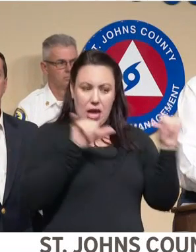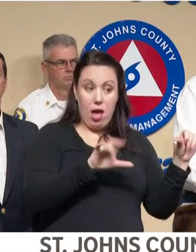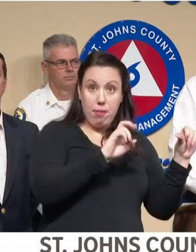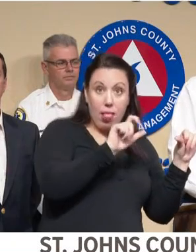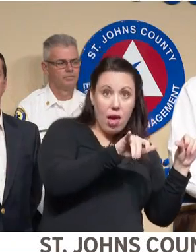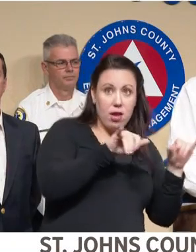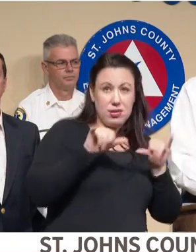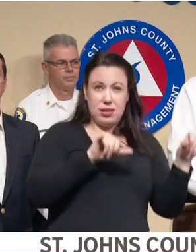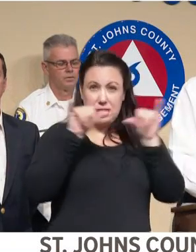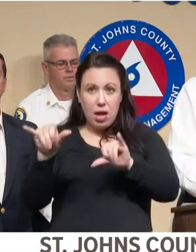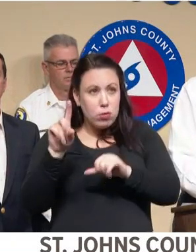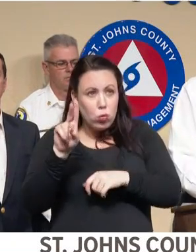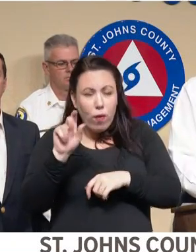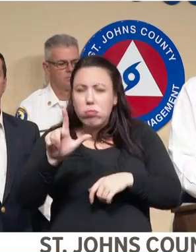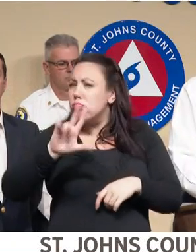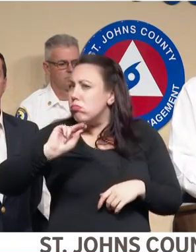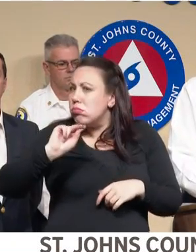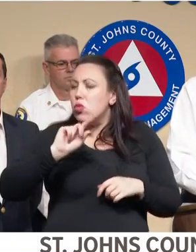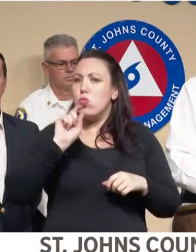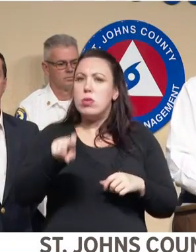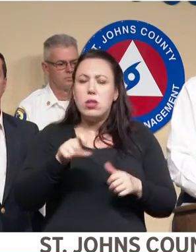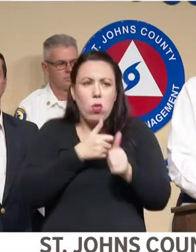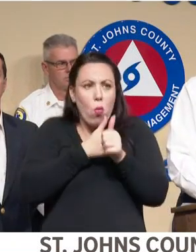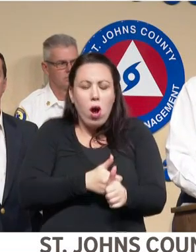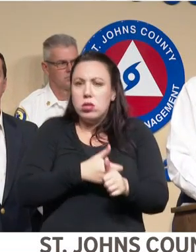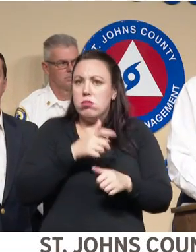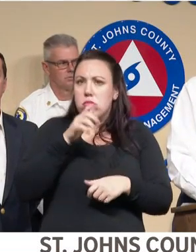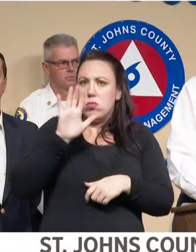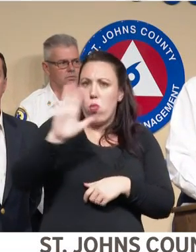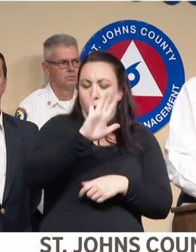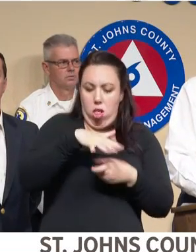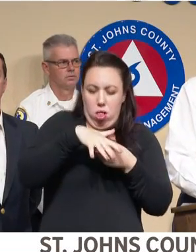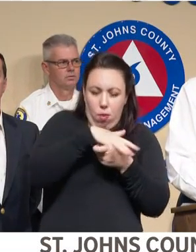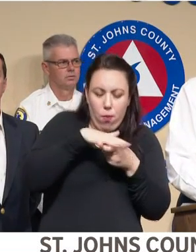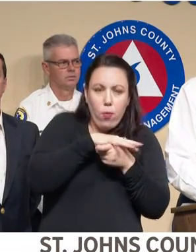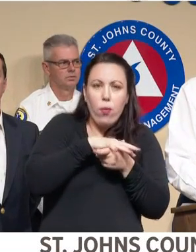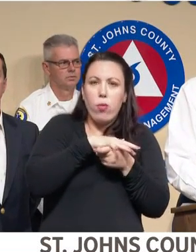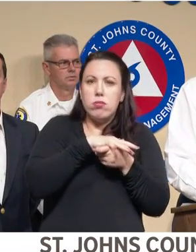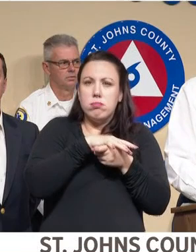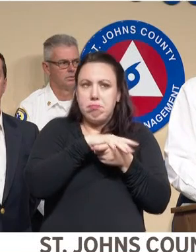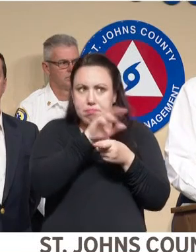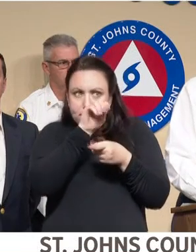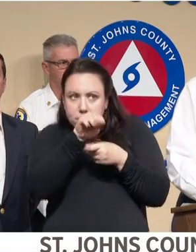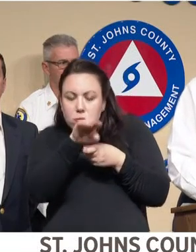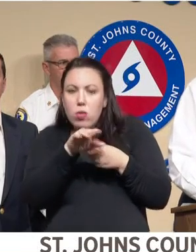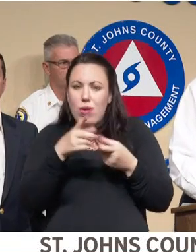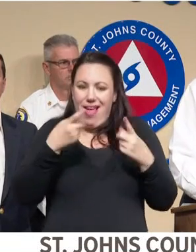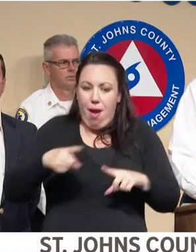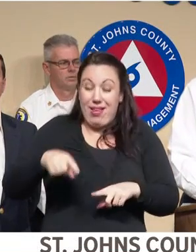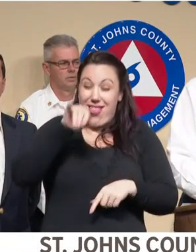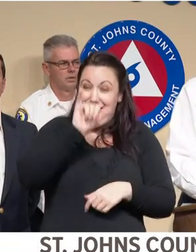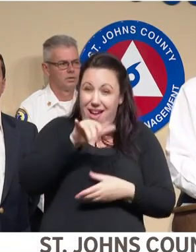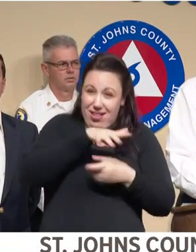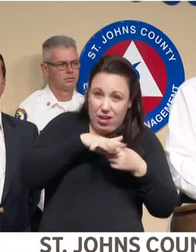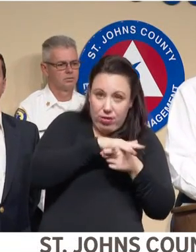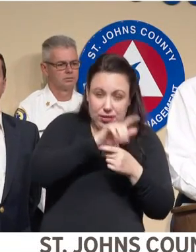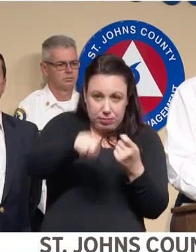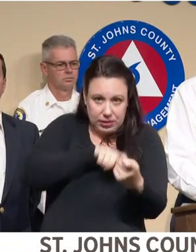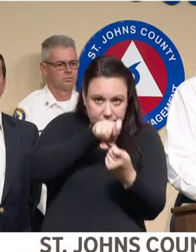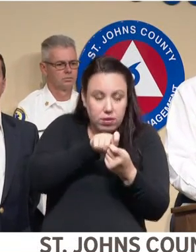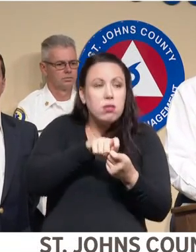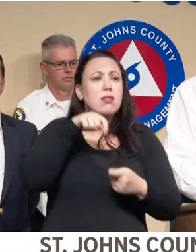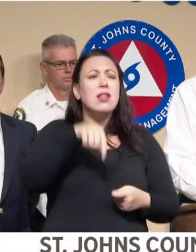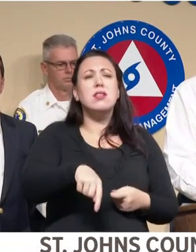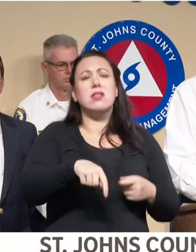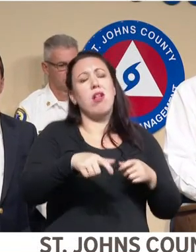or Duval. And you need to take your direction from your local county and the conditions that are playing out in that county. This is a